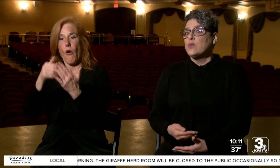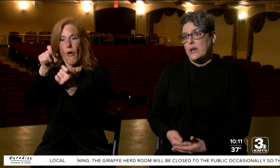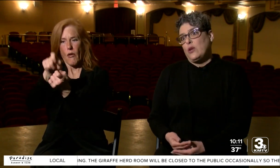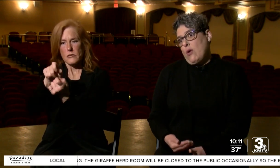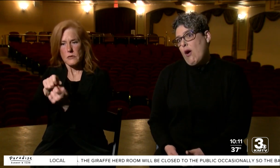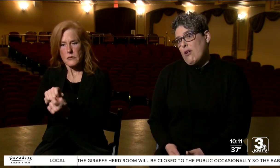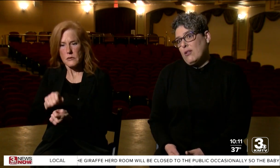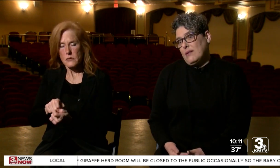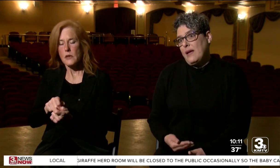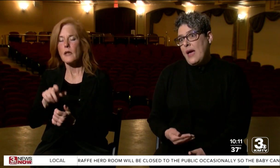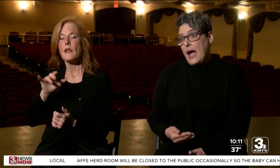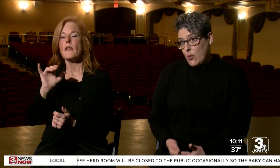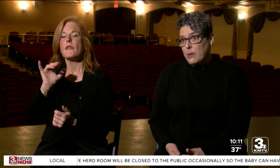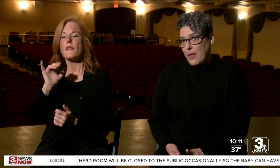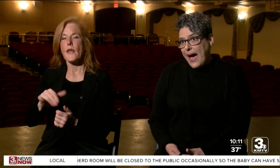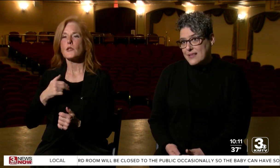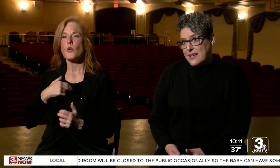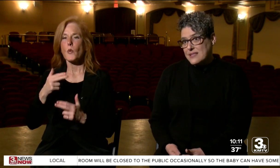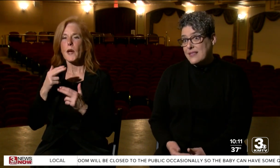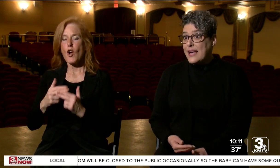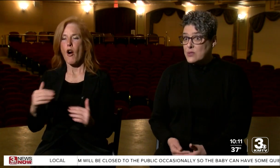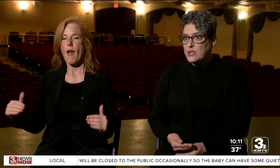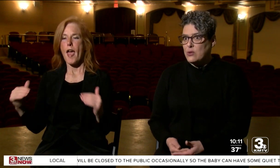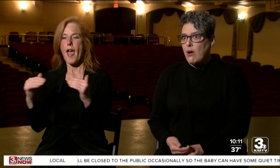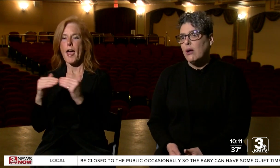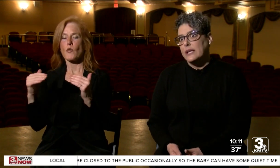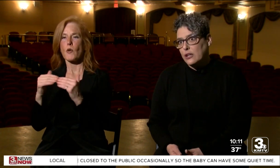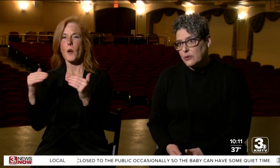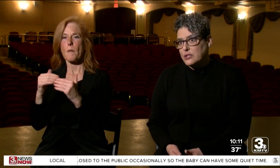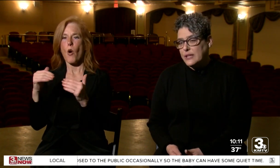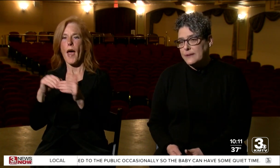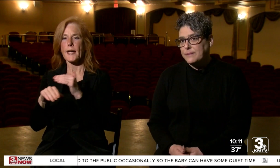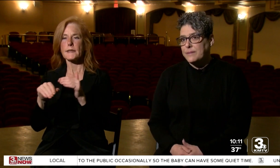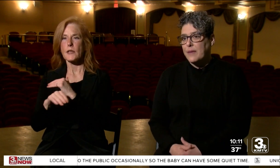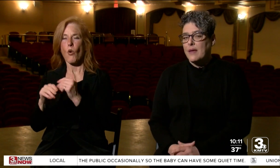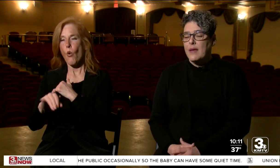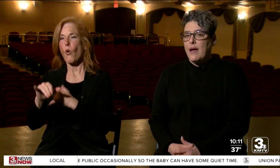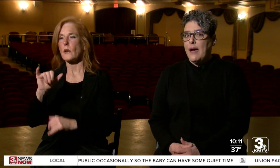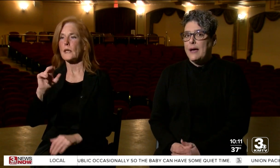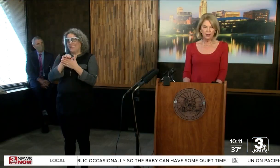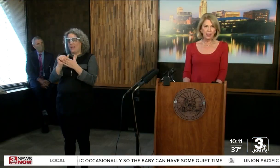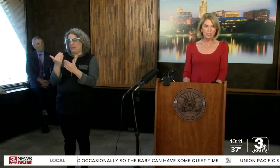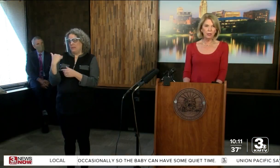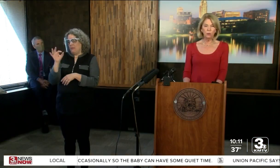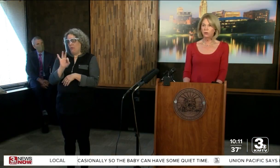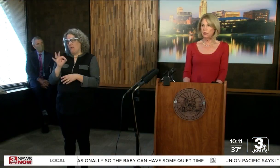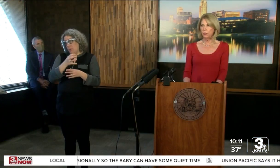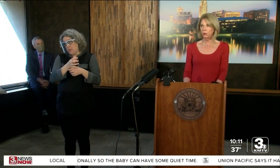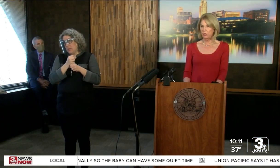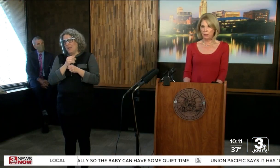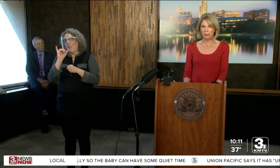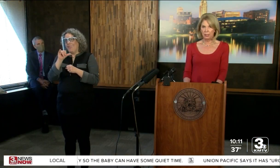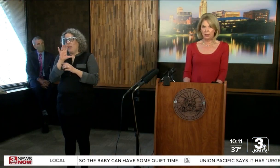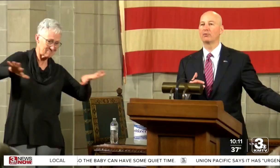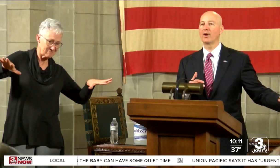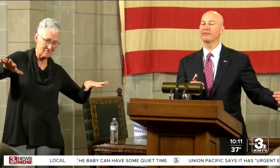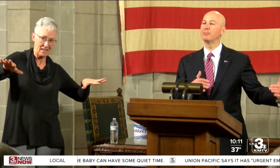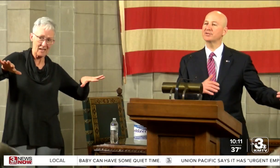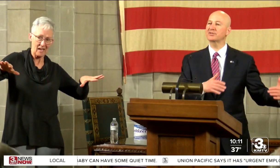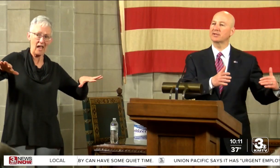that's what you call equitable access. That's what you call inclusion. But in 2020, if you tuned into the mayor, the governor,